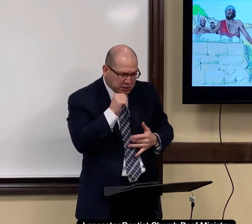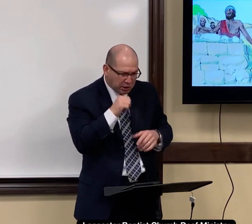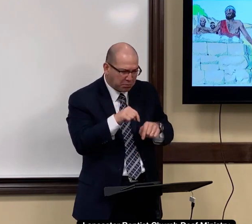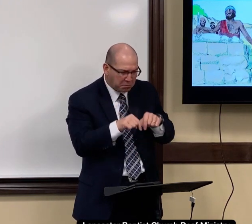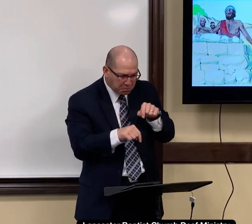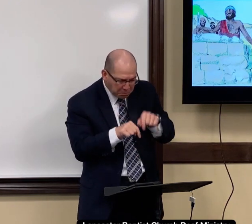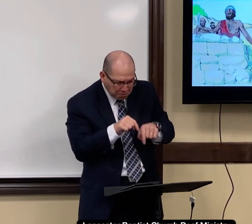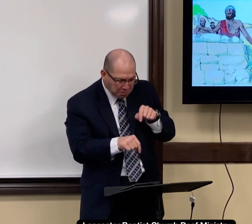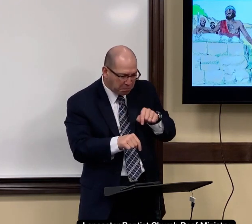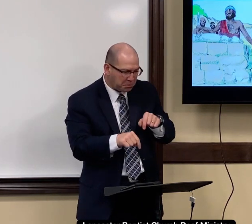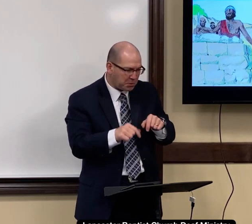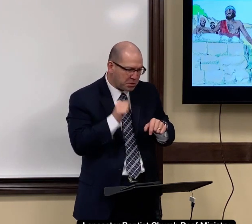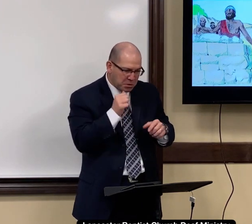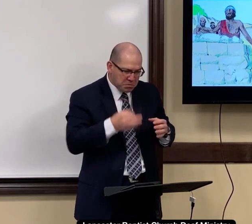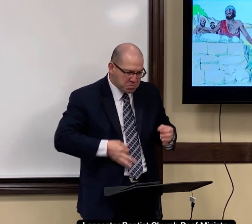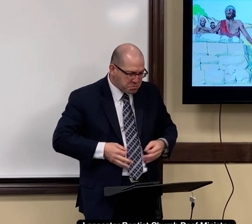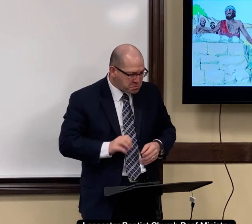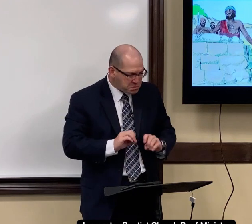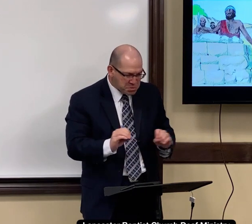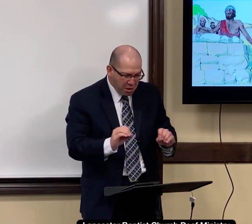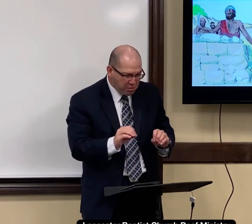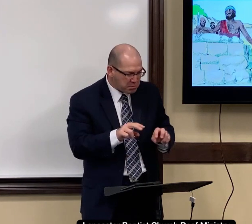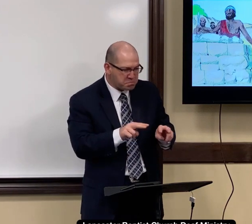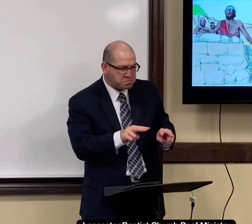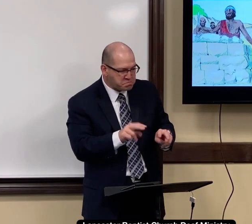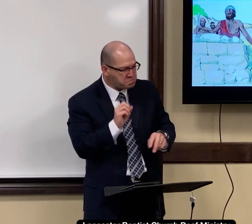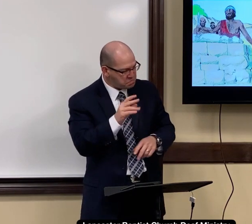no disease no not lame no deformities